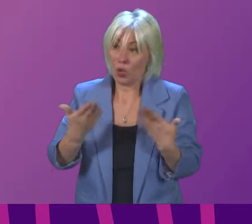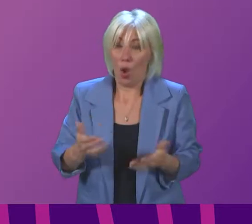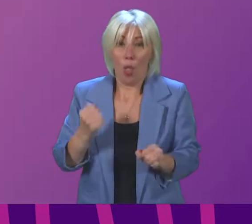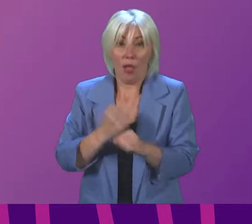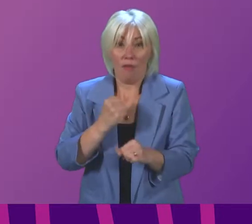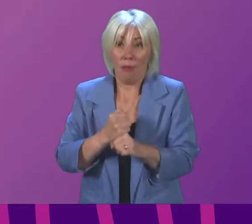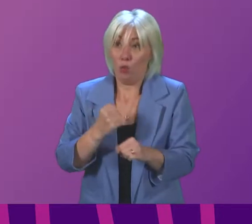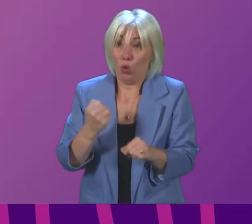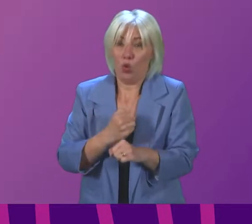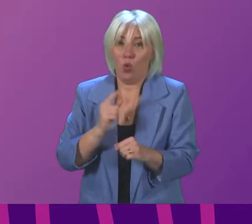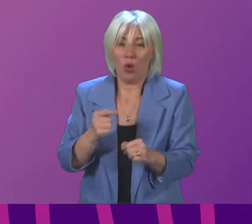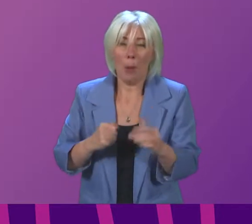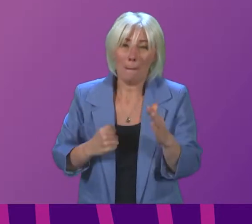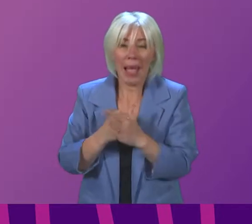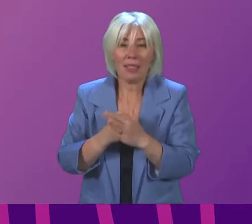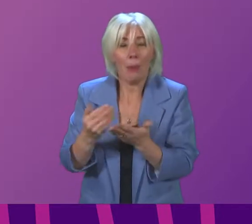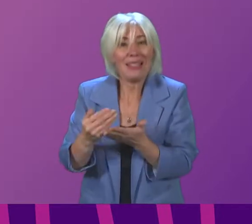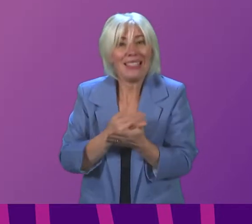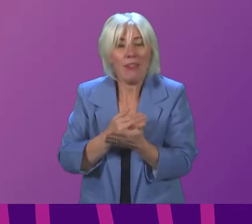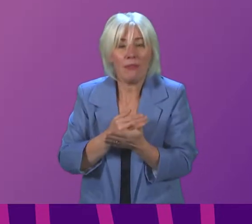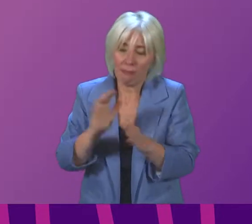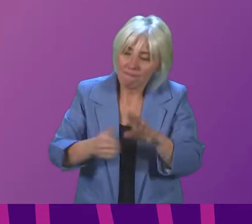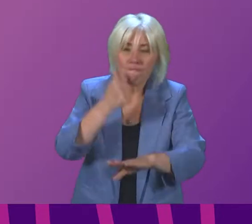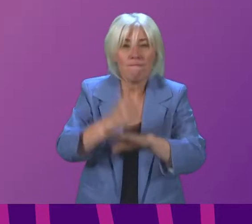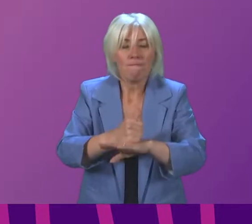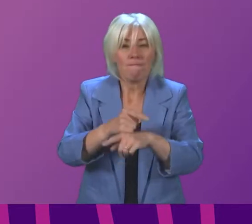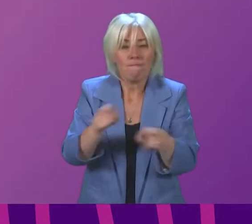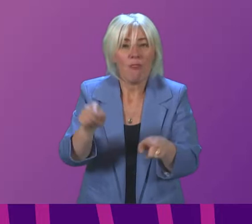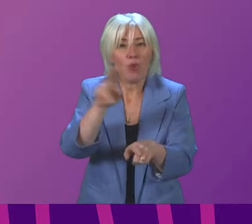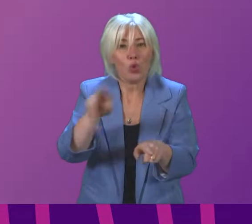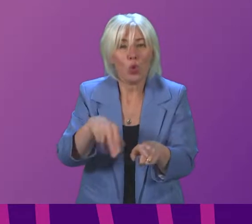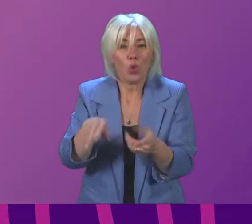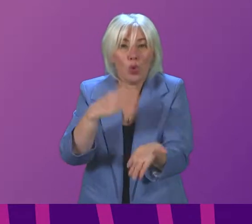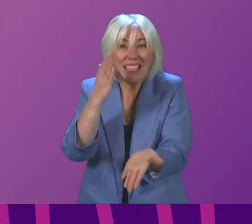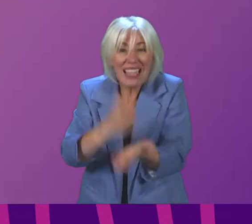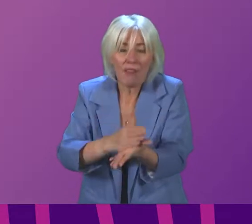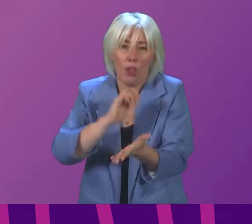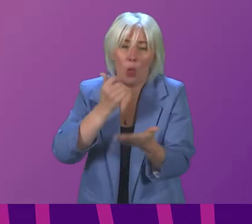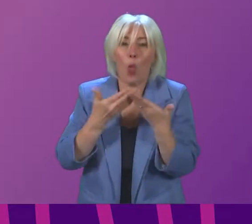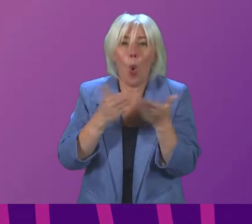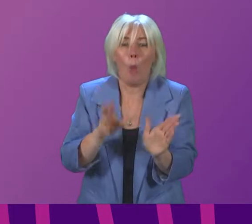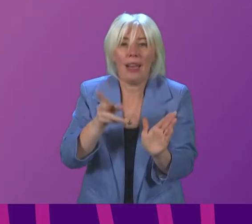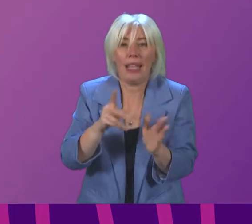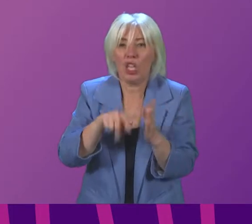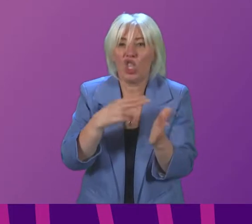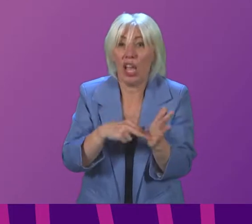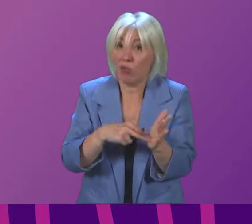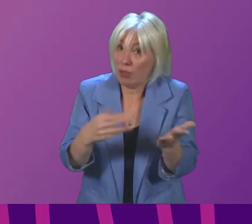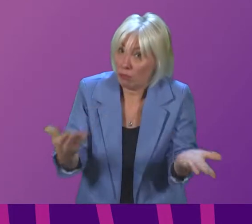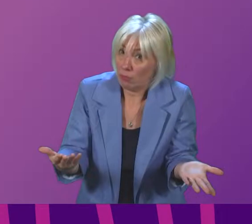after two years maximum safety measures are in place so that schools definitely reopen in January First Minister